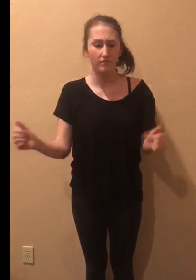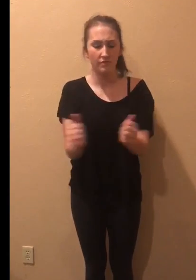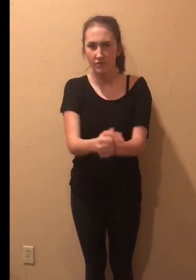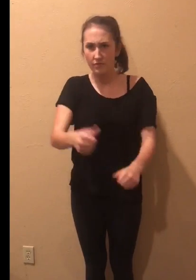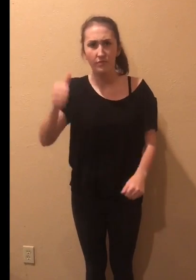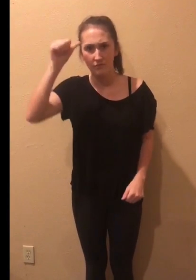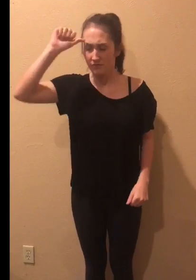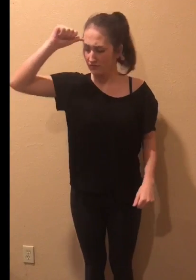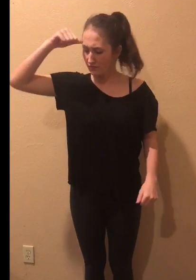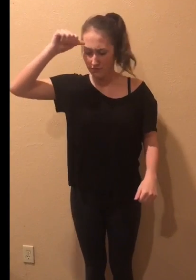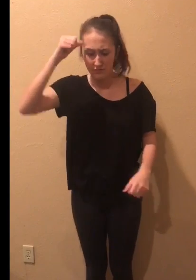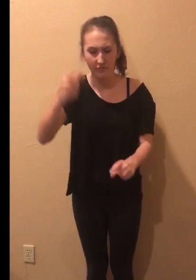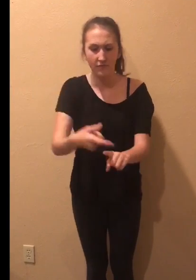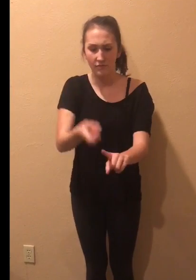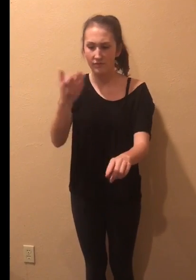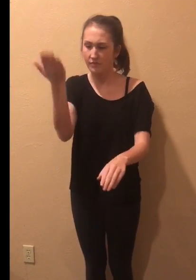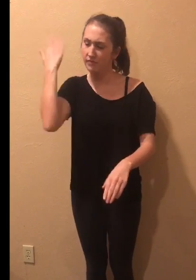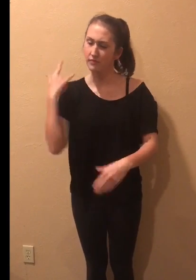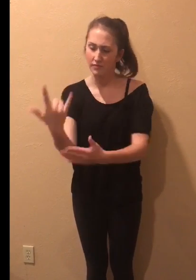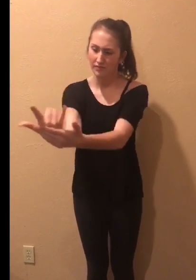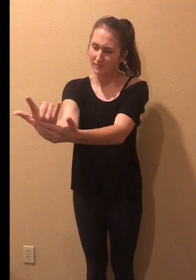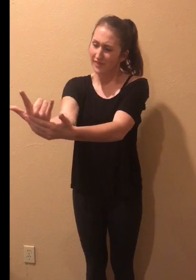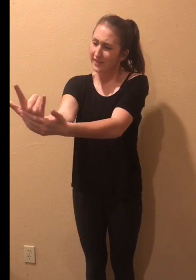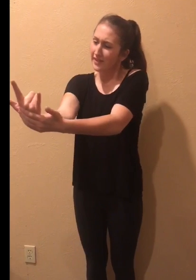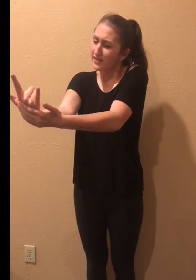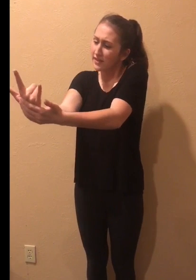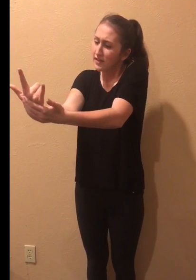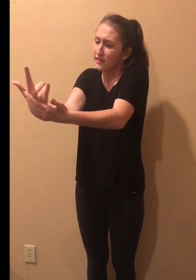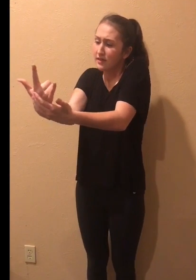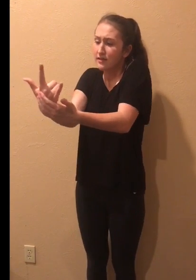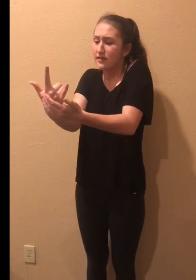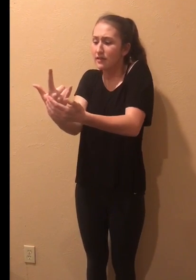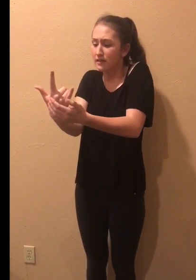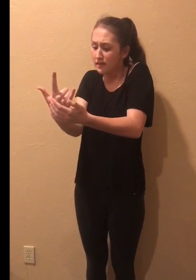We've all made the memories of when you were mine